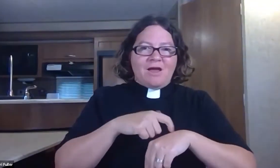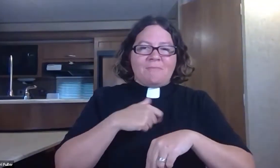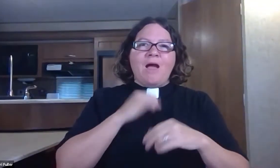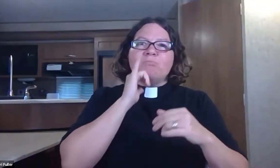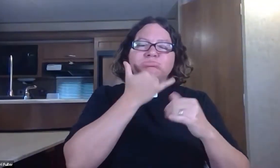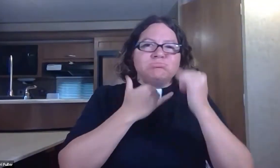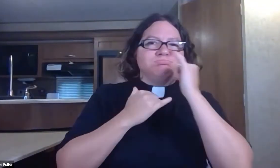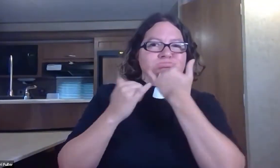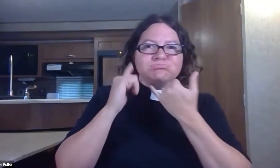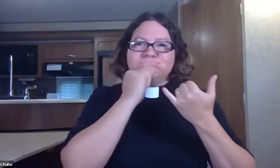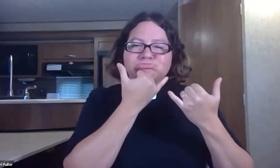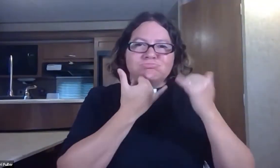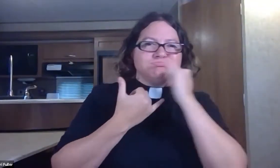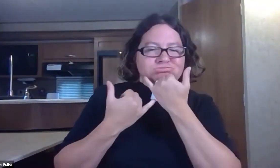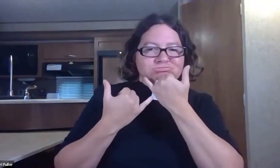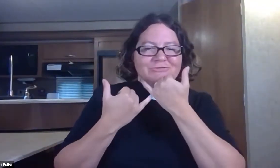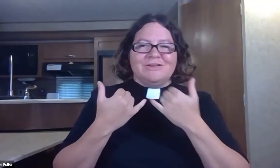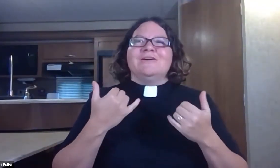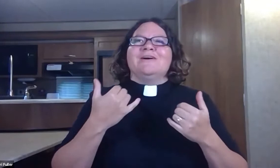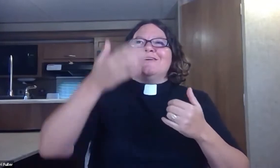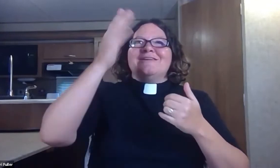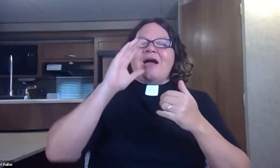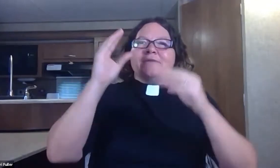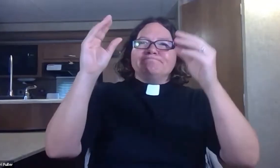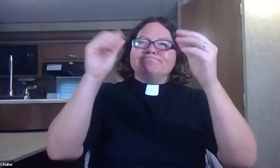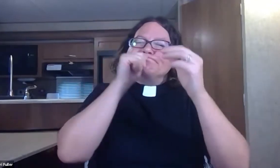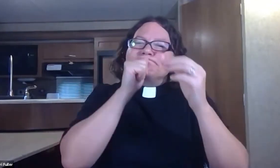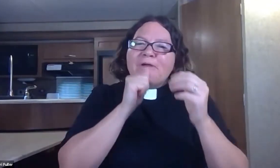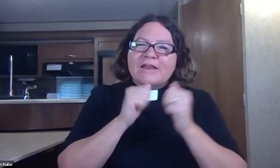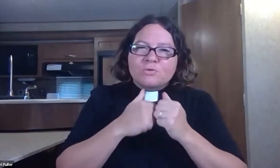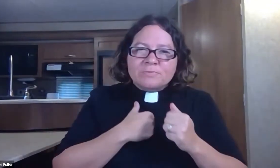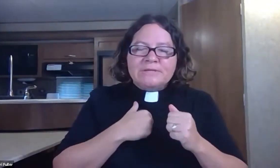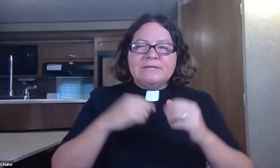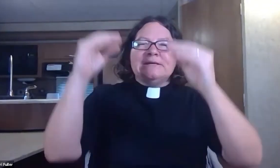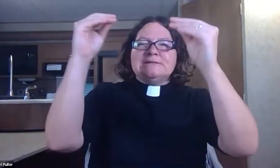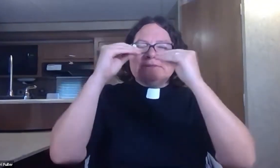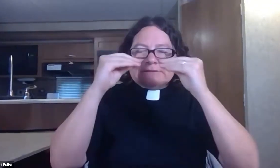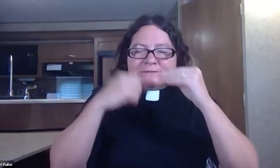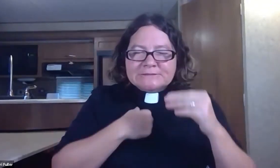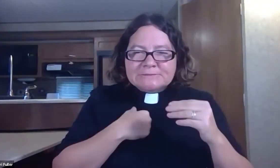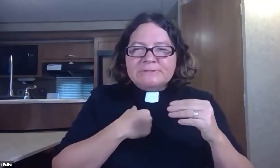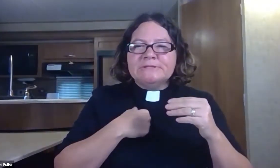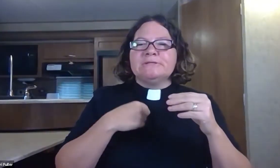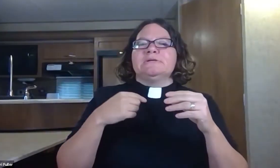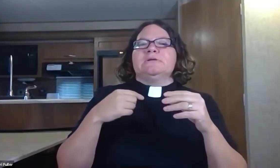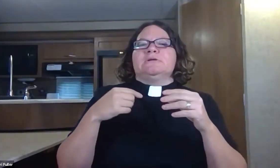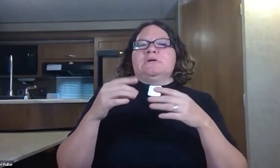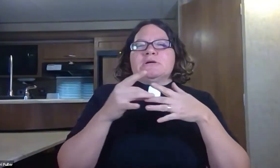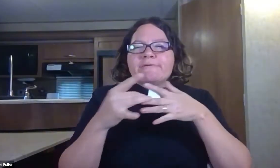now I feel like this is probably very similar to the way God interacts with us as we make mistakes God is so patient with me